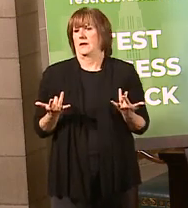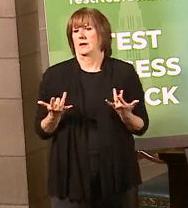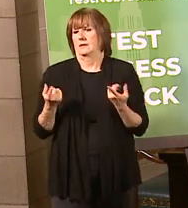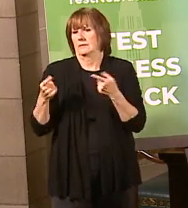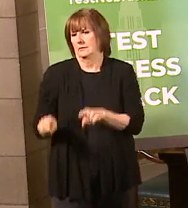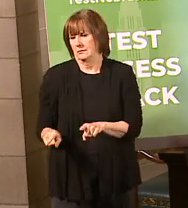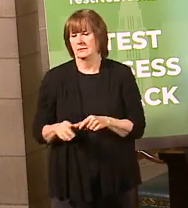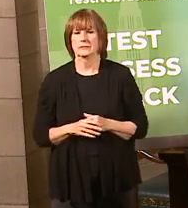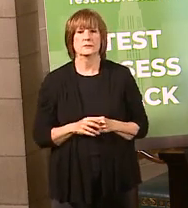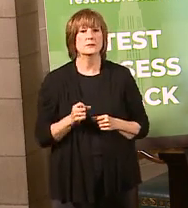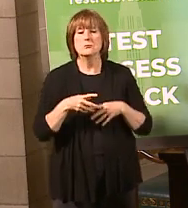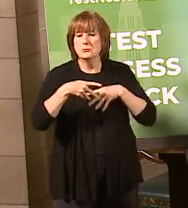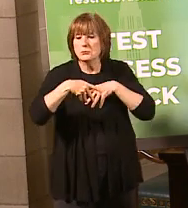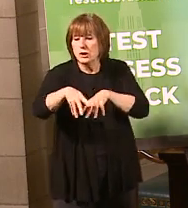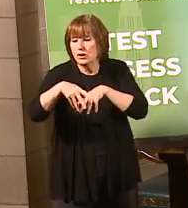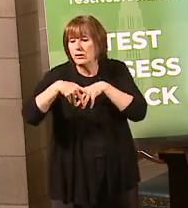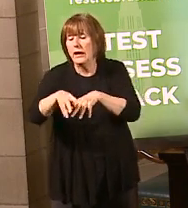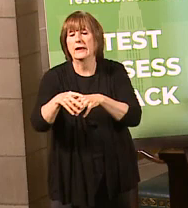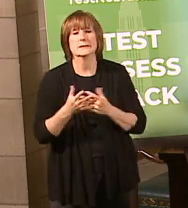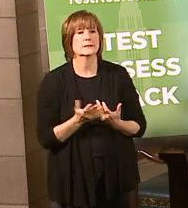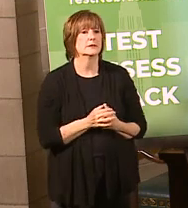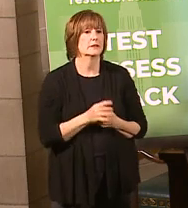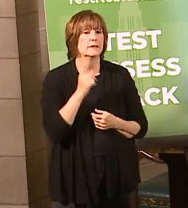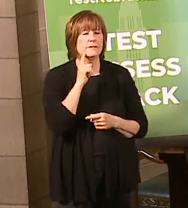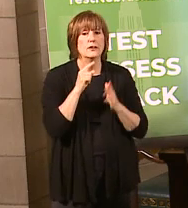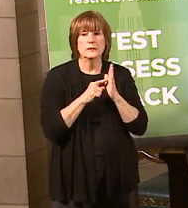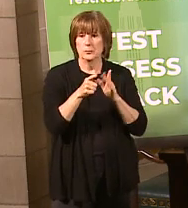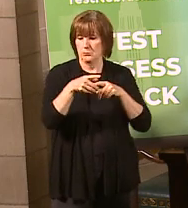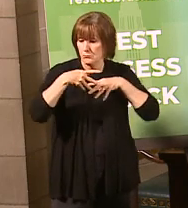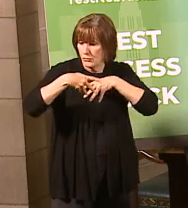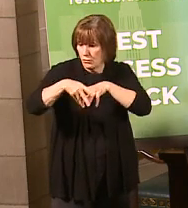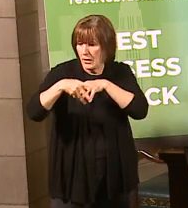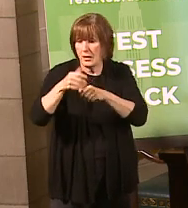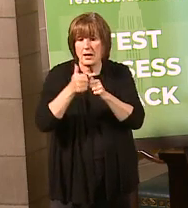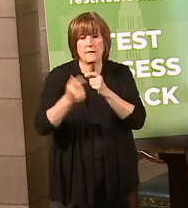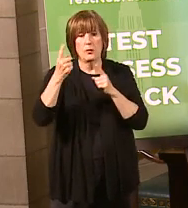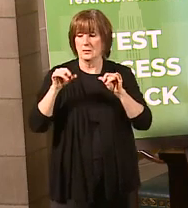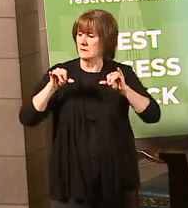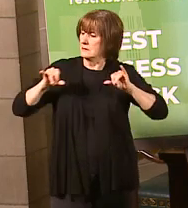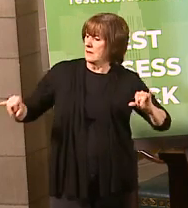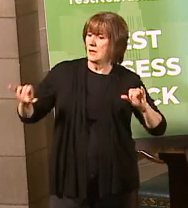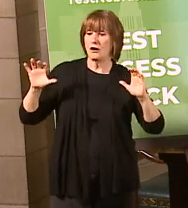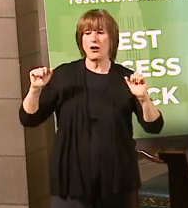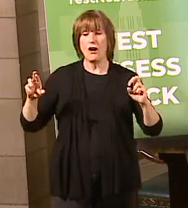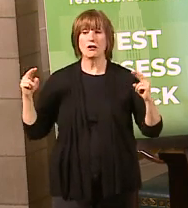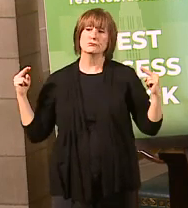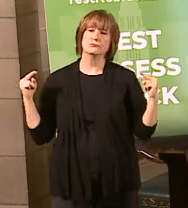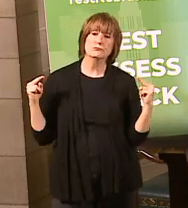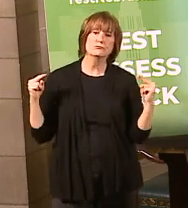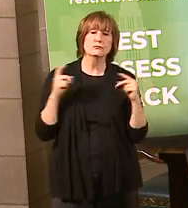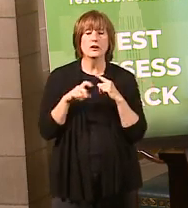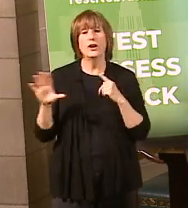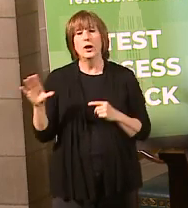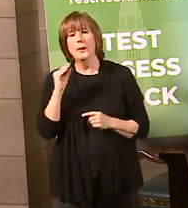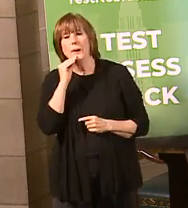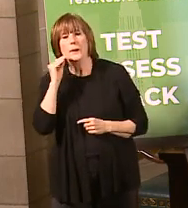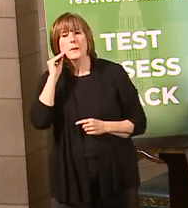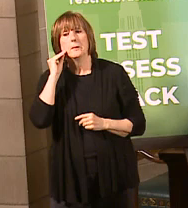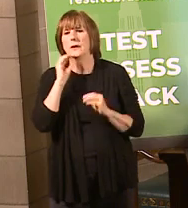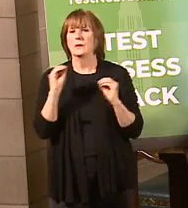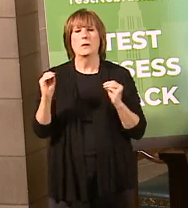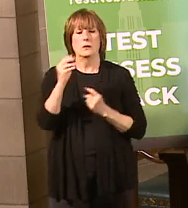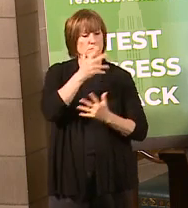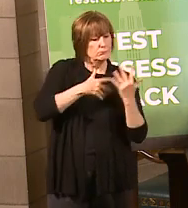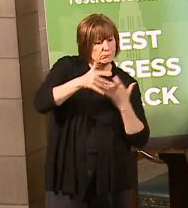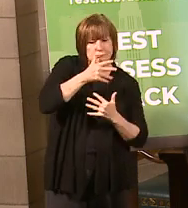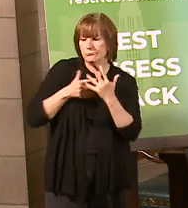we're looking at, again, parades, you know, for example, if you have a parade where everybody stays in their cars and everybody watches from their homes and doesn't, you know, there's no